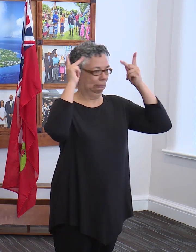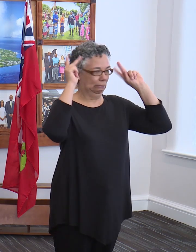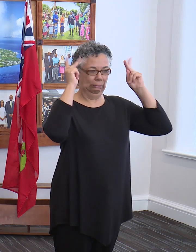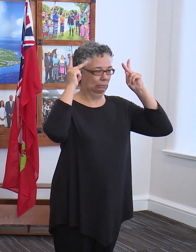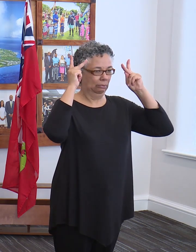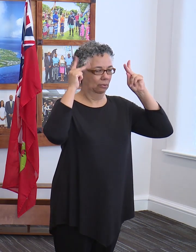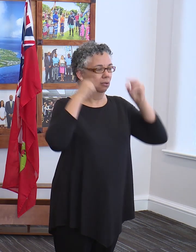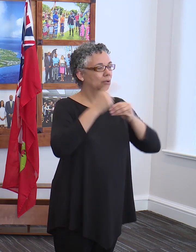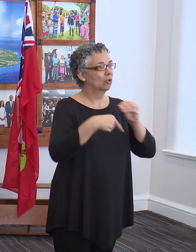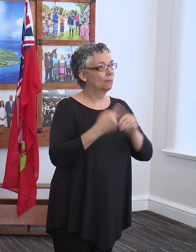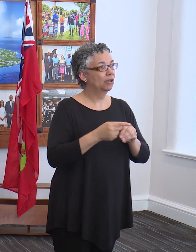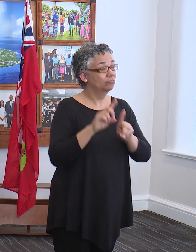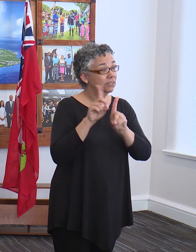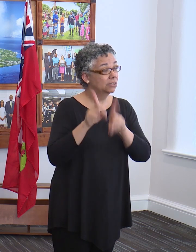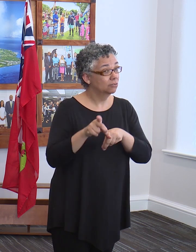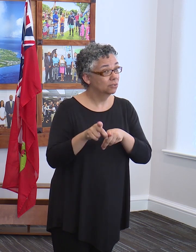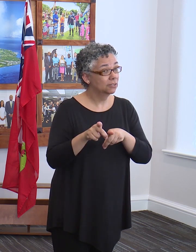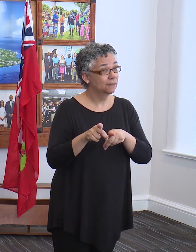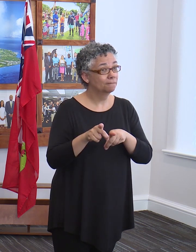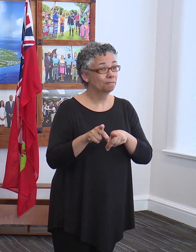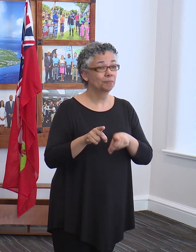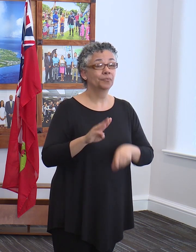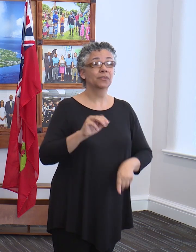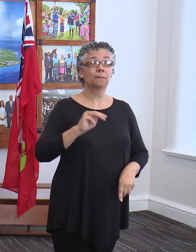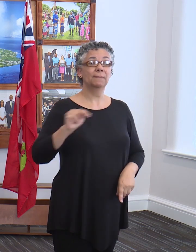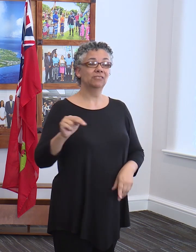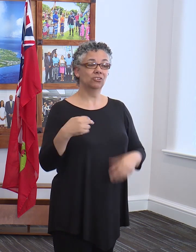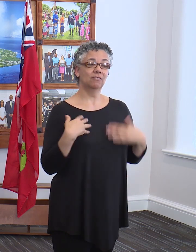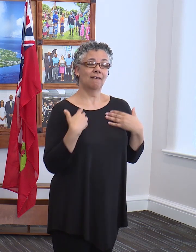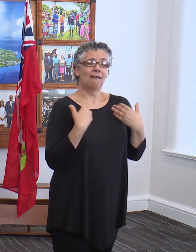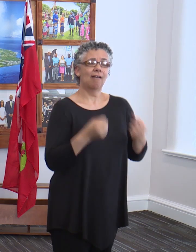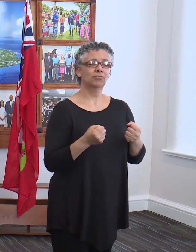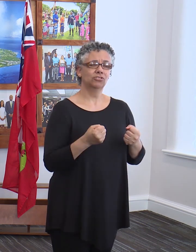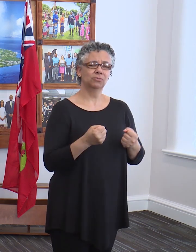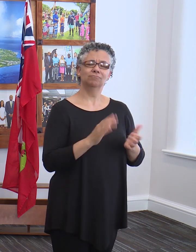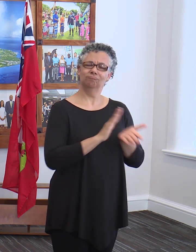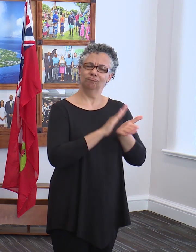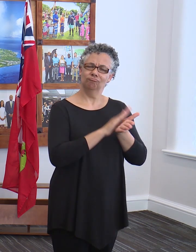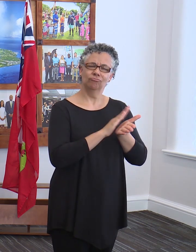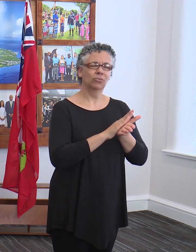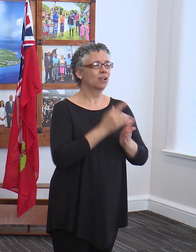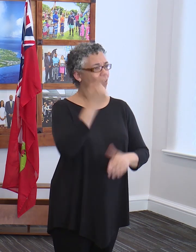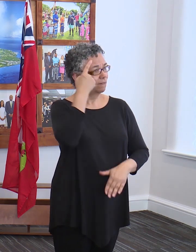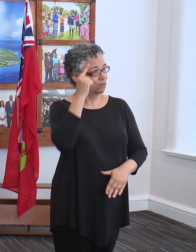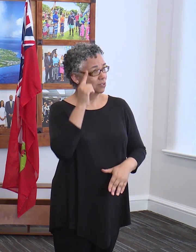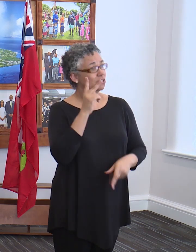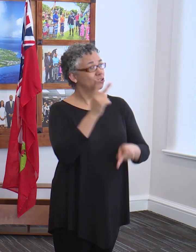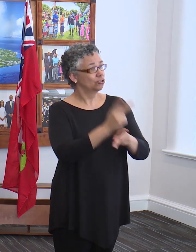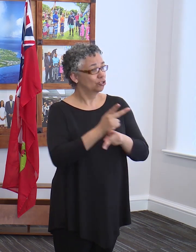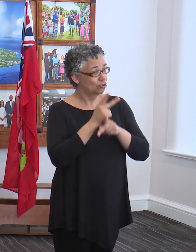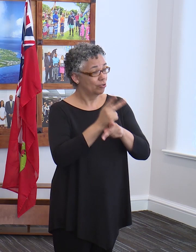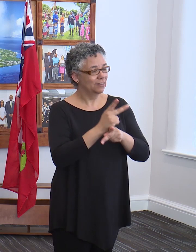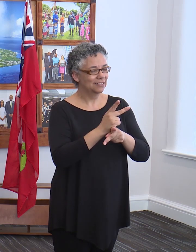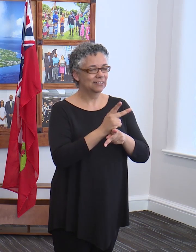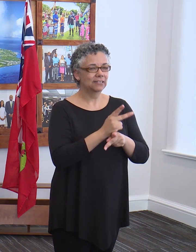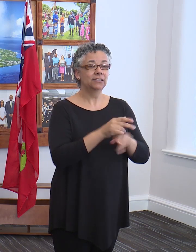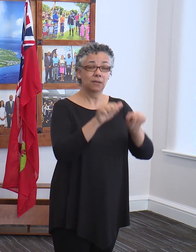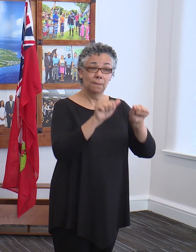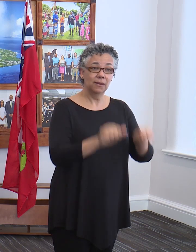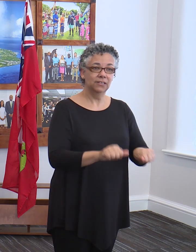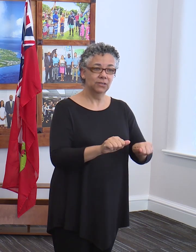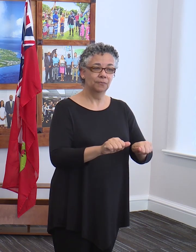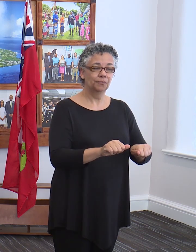results. The Ministry of Health is to be commended for securing this capability which will certainly